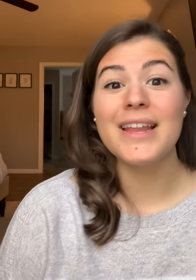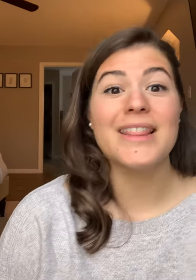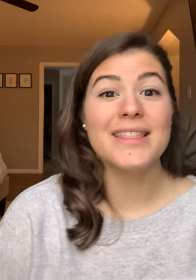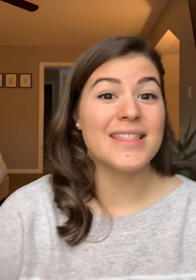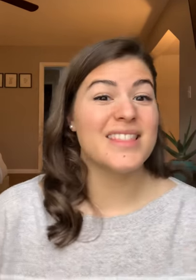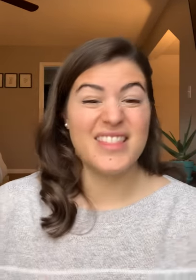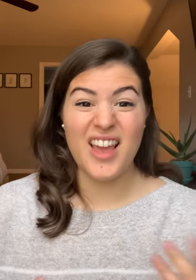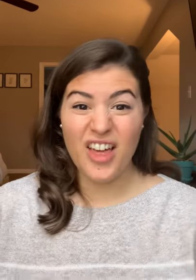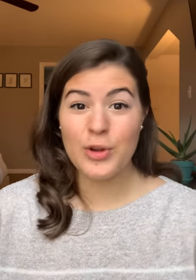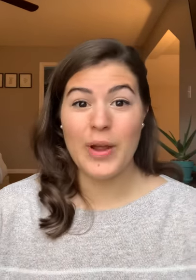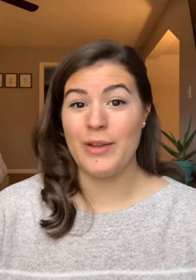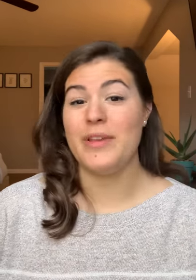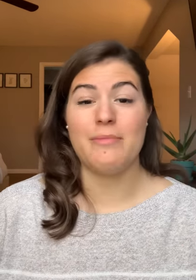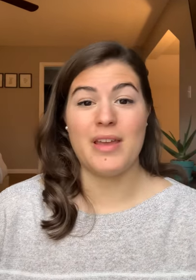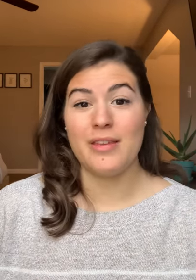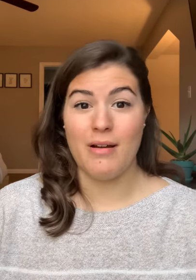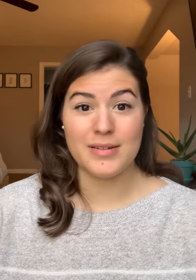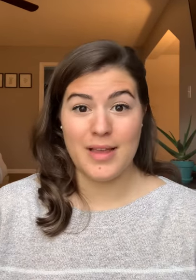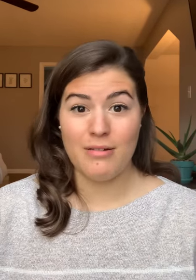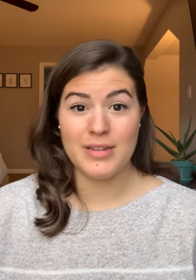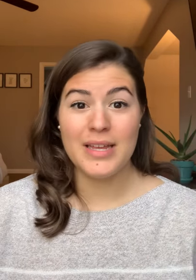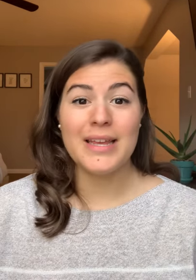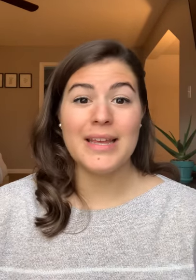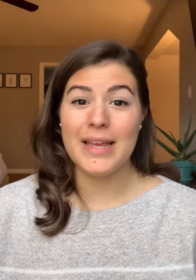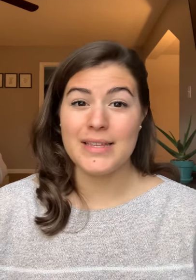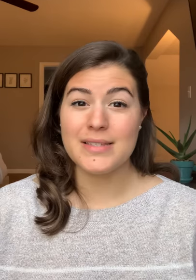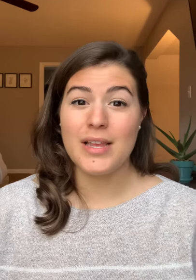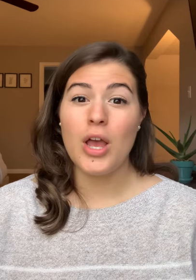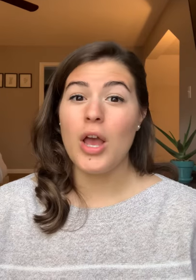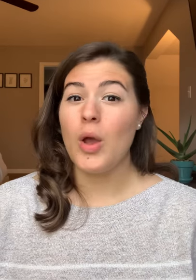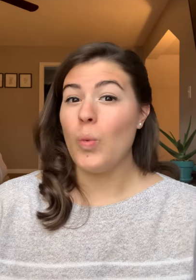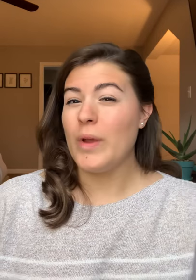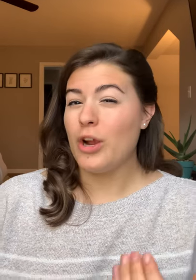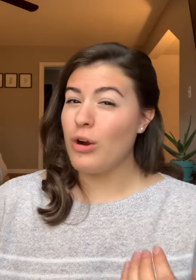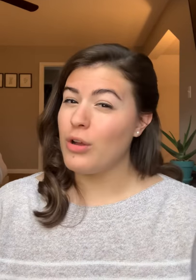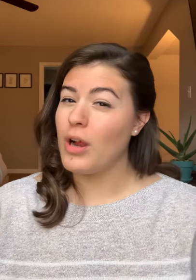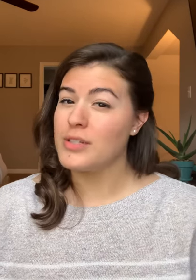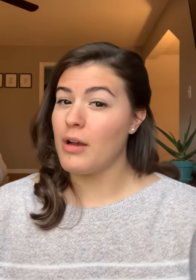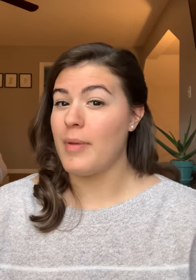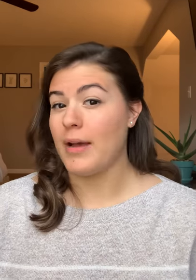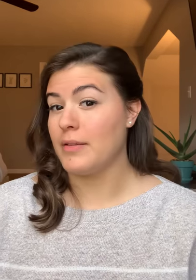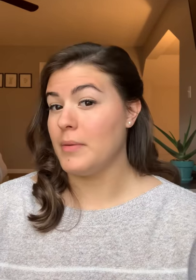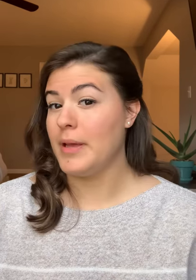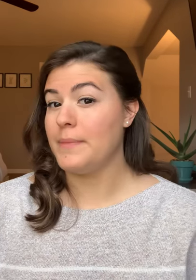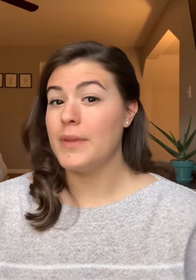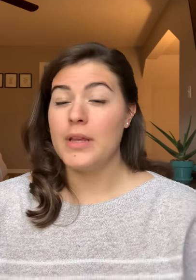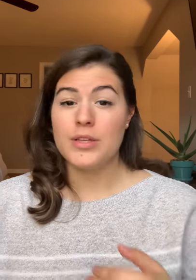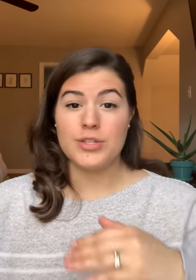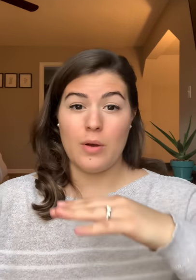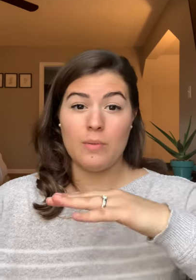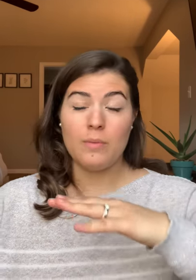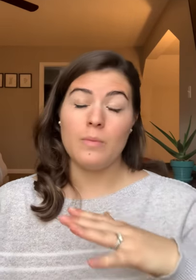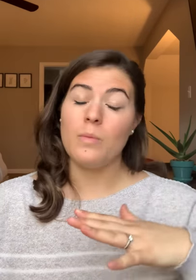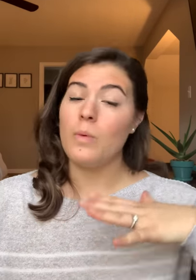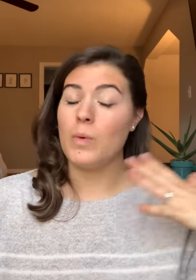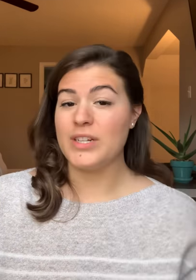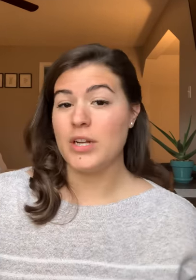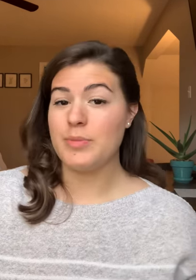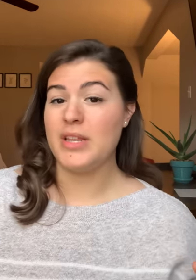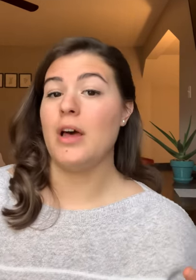okay the other way that we can make the R sound is we curl our tongue back a little bit so when I talked about the other